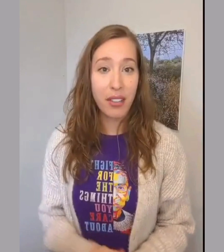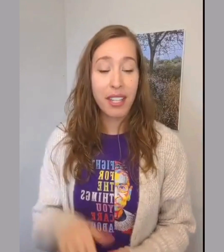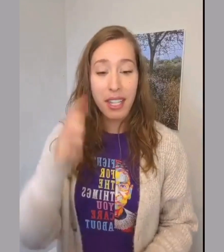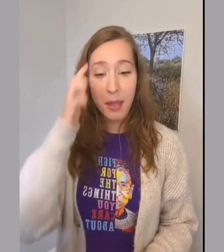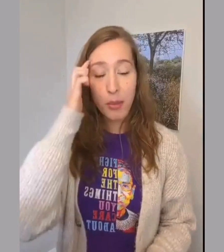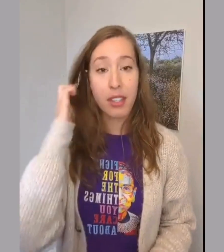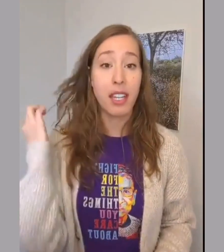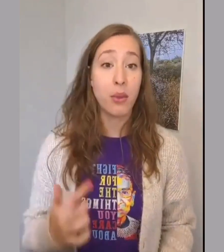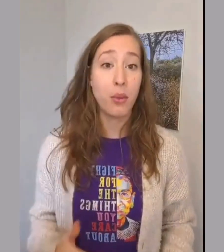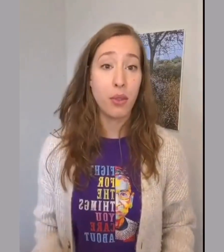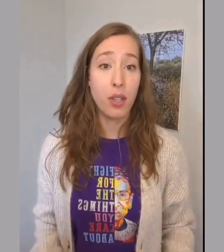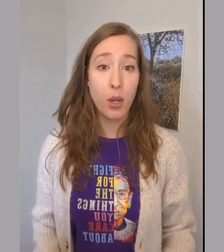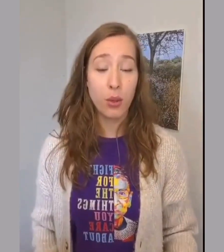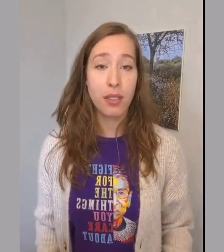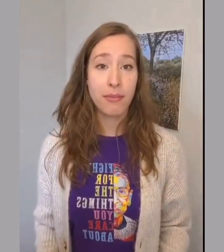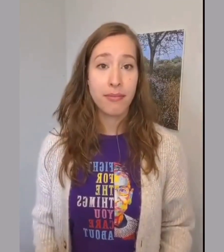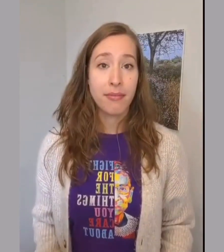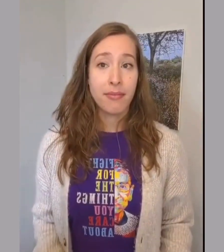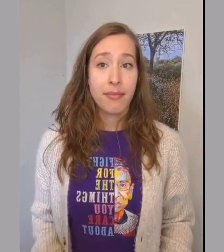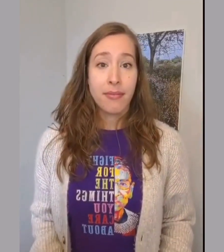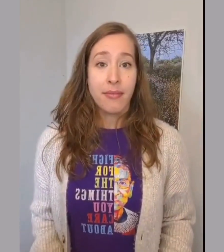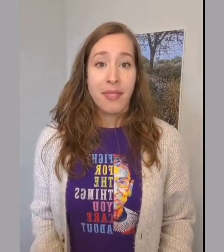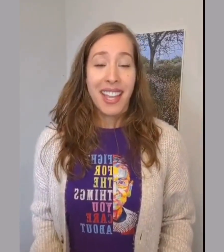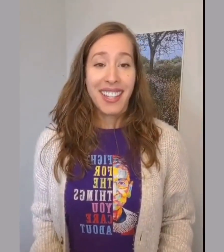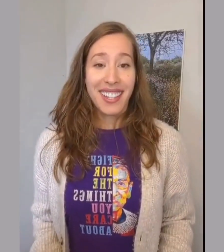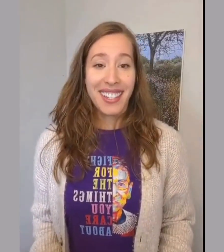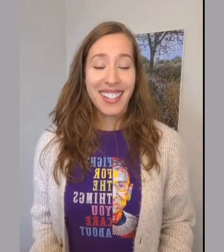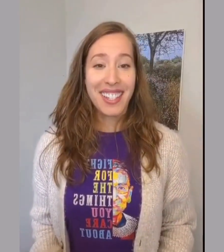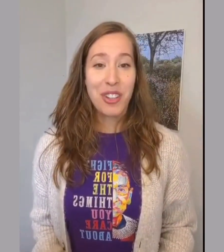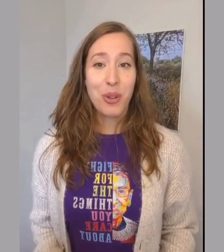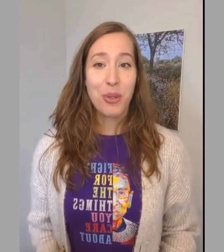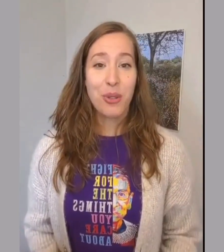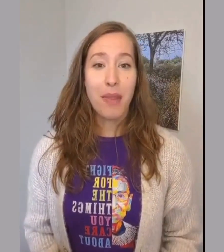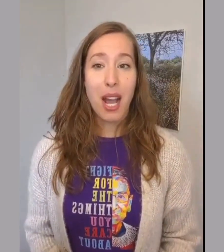Again, breathing in through the nose. And let it go through the mouth.